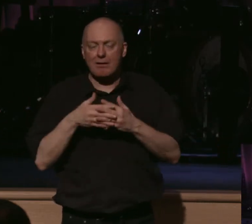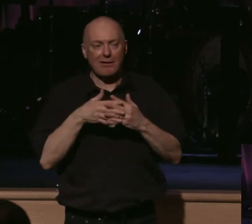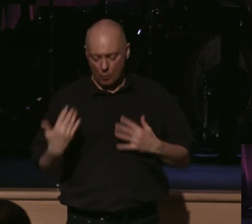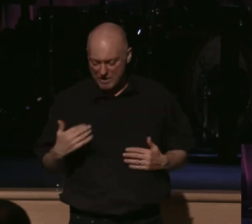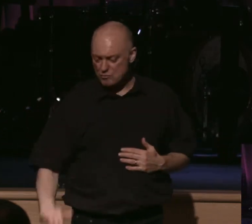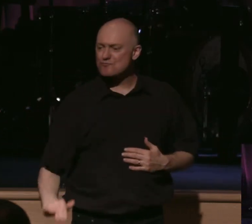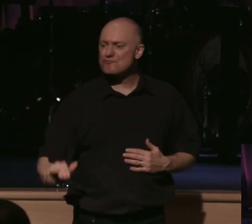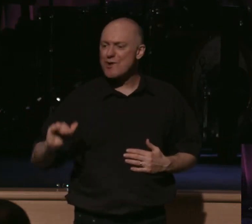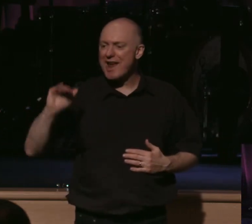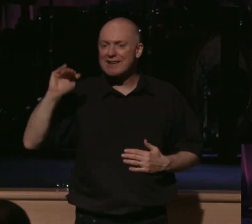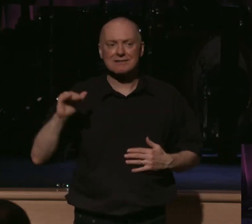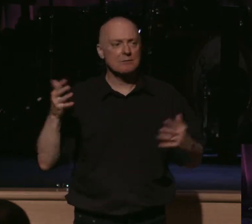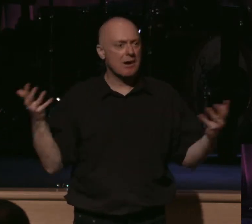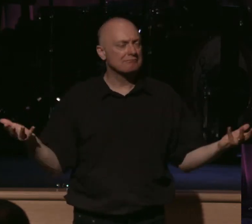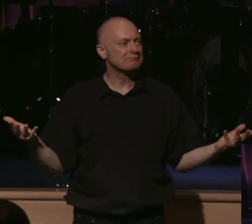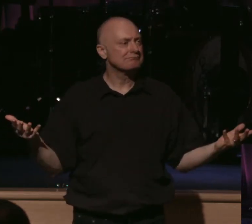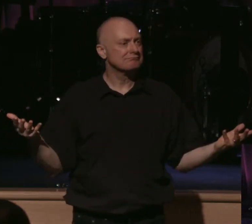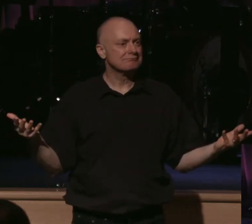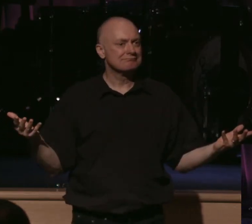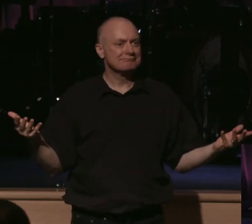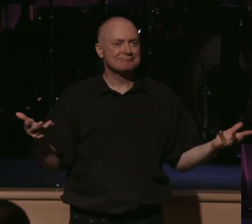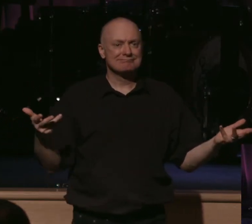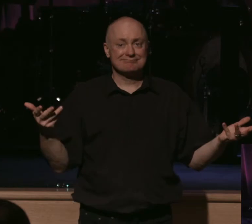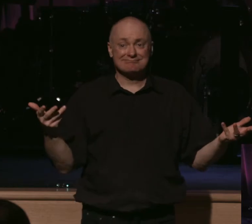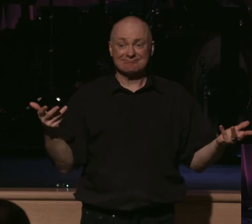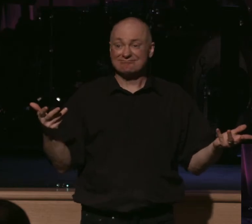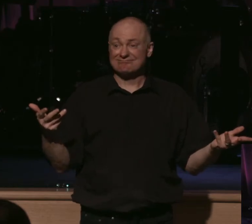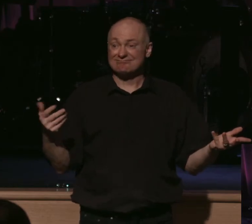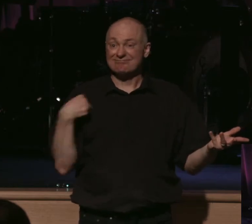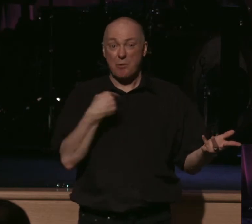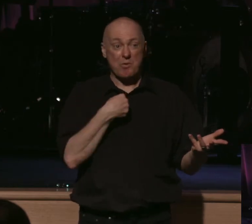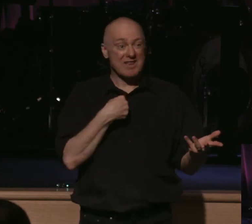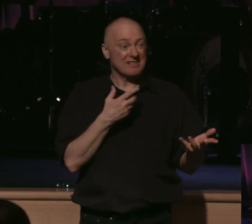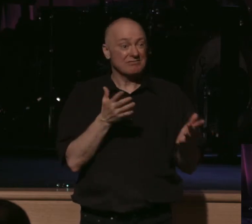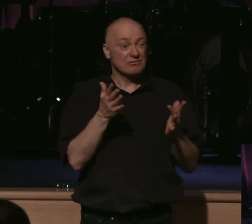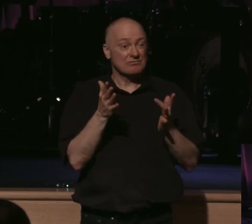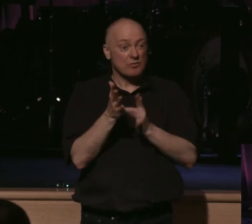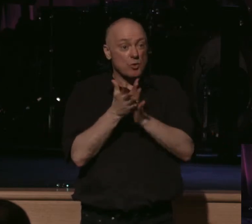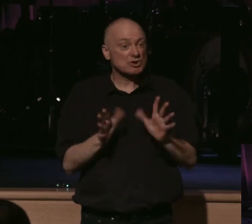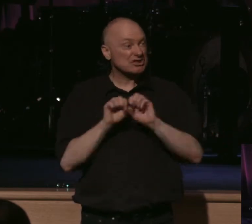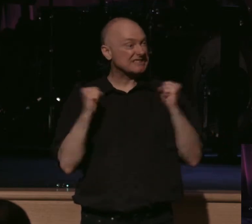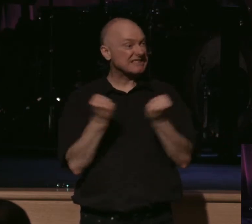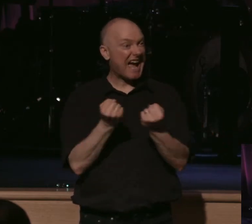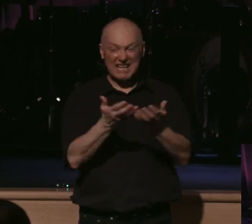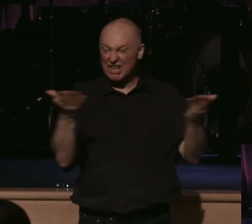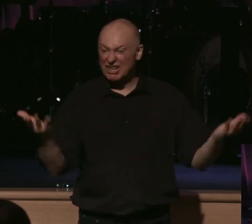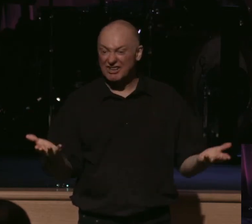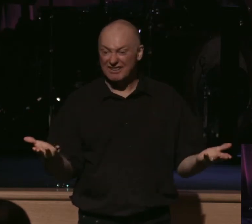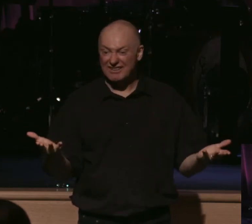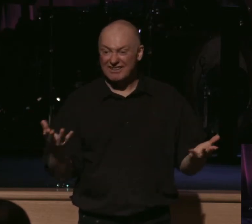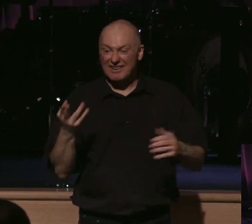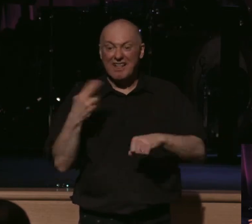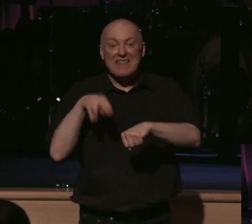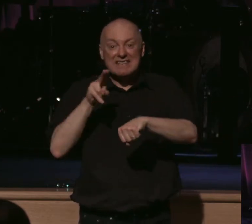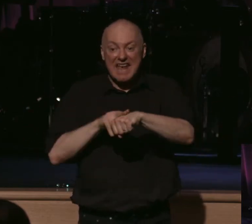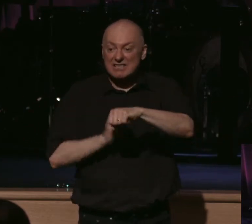raised in a historically Christian society. Our nation was found on